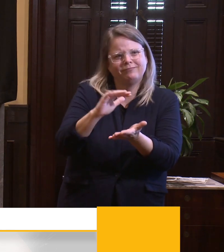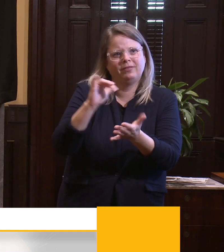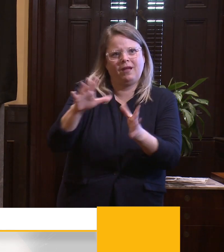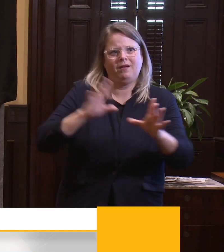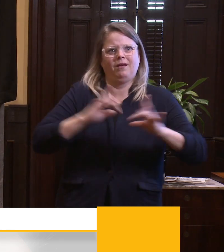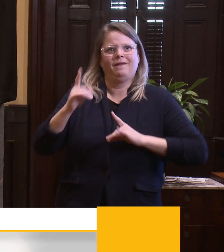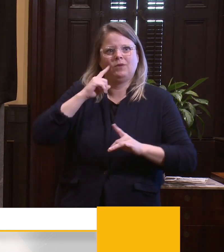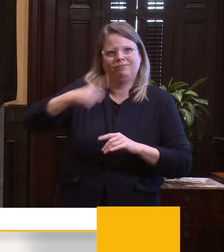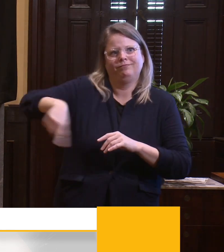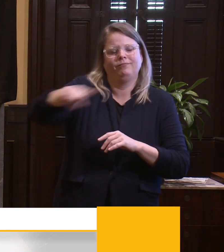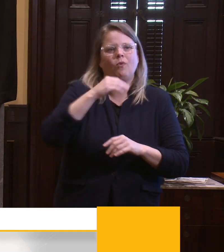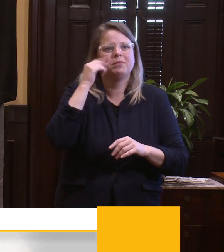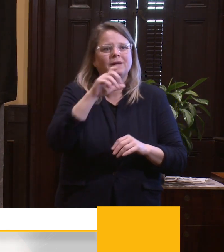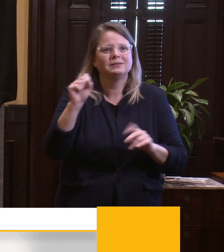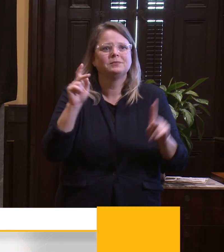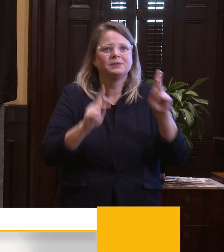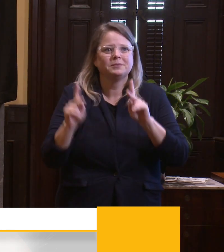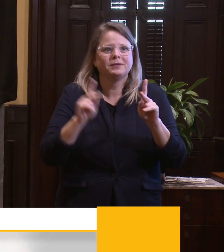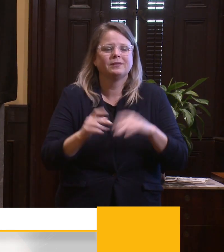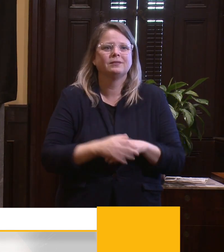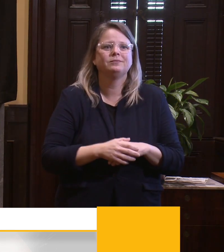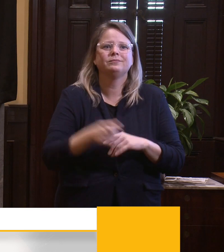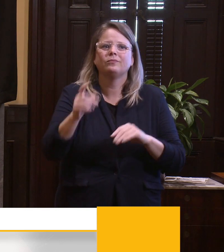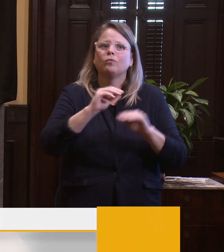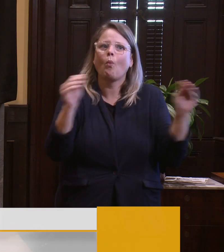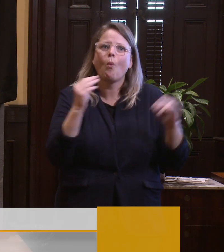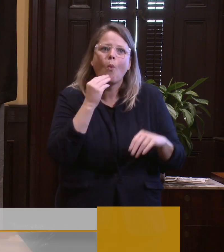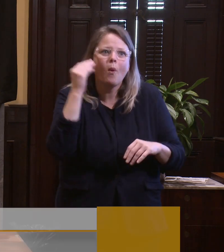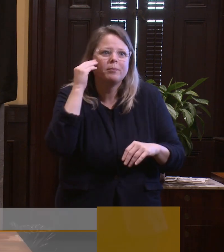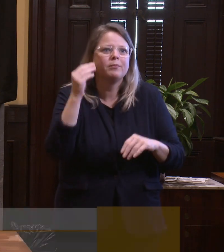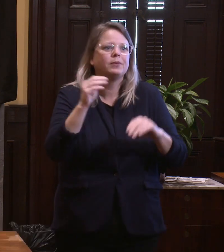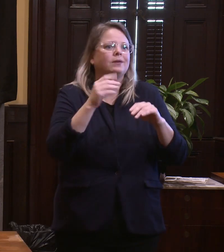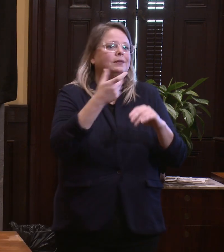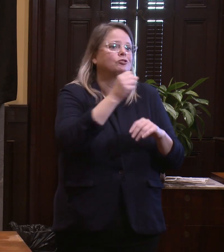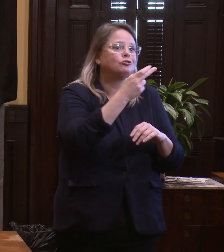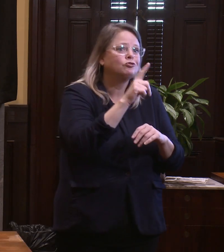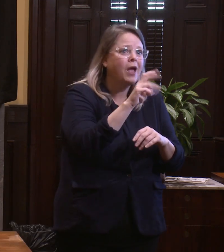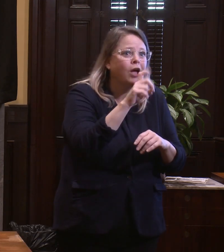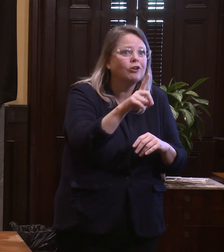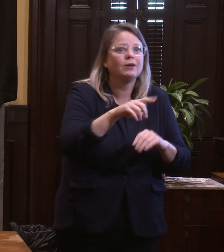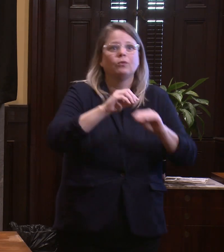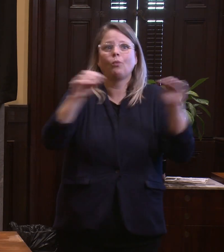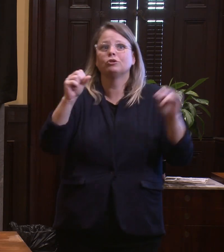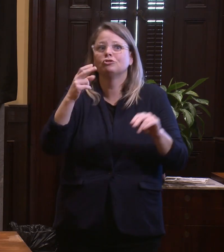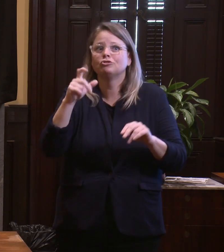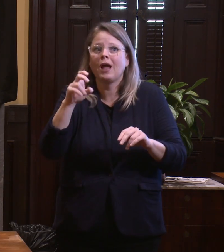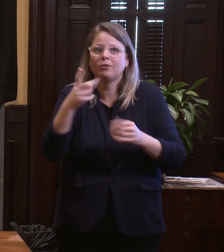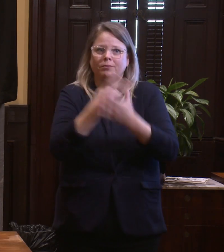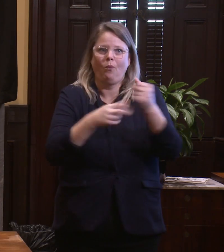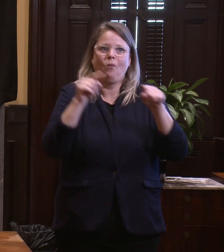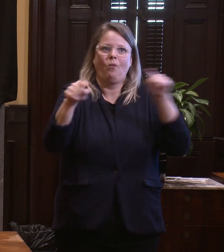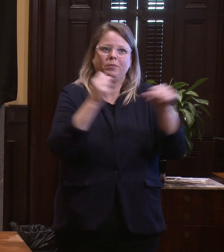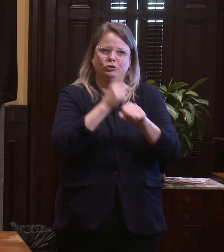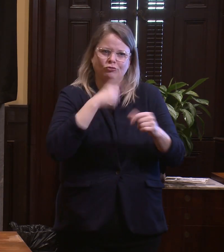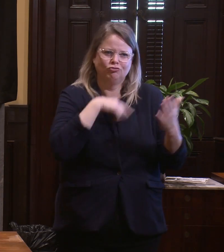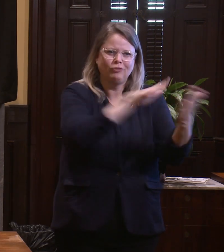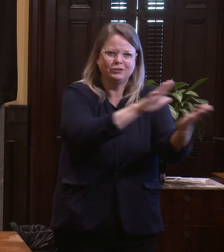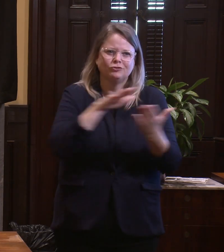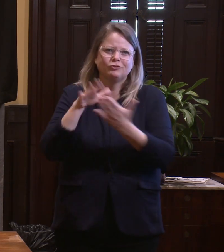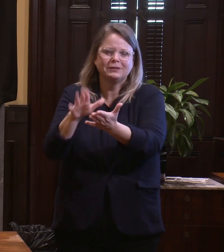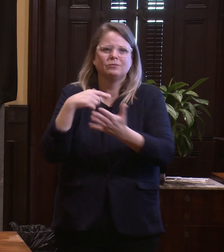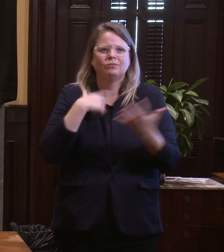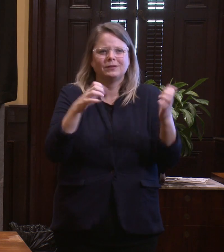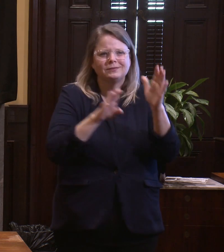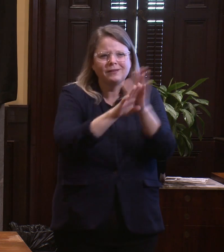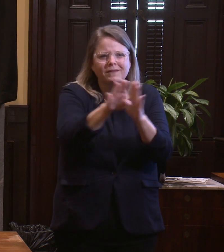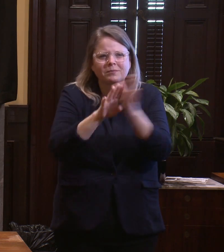homelessness. The Mayor's Office of Homeless Services has been working hard on strategies to prevent infections as much as possible and be prepared